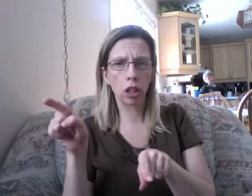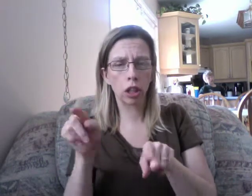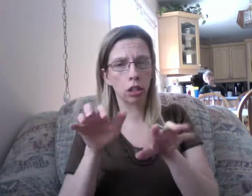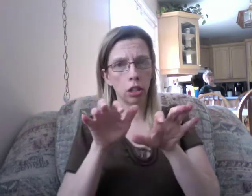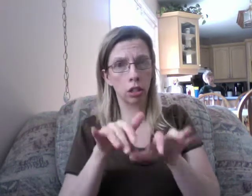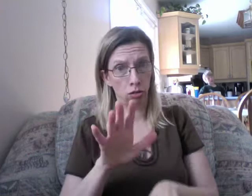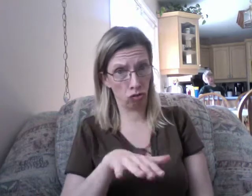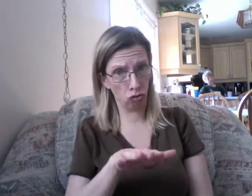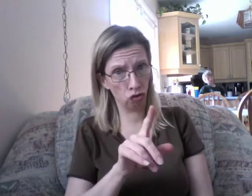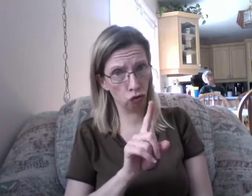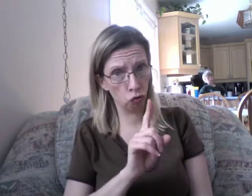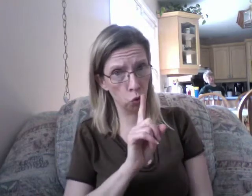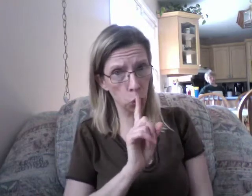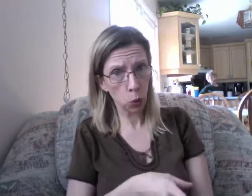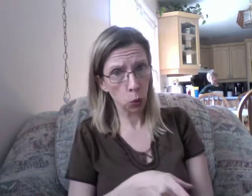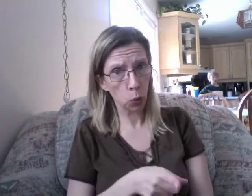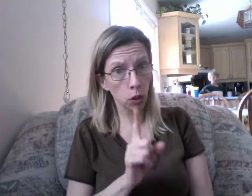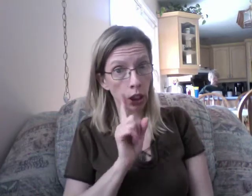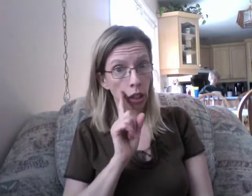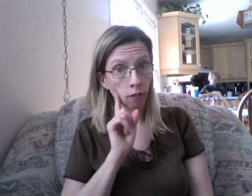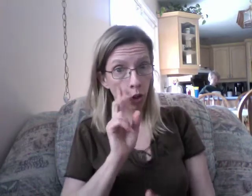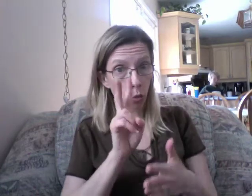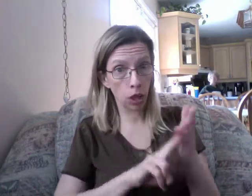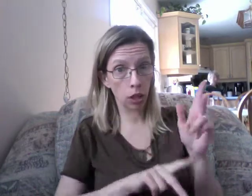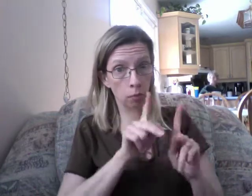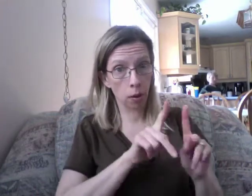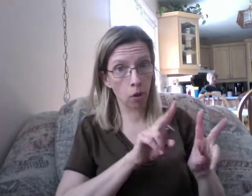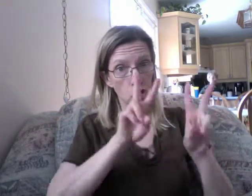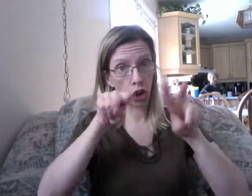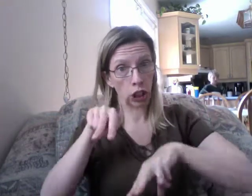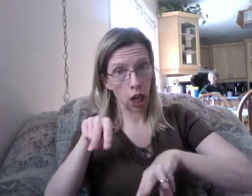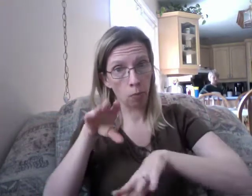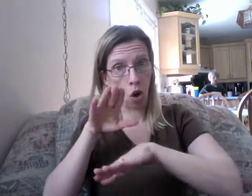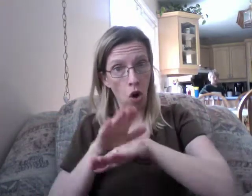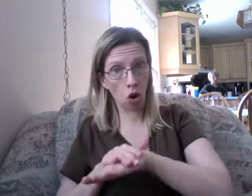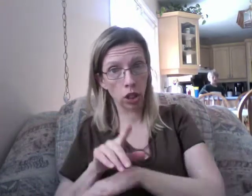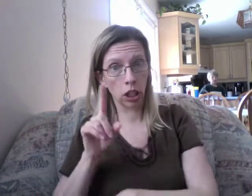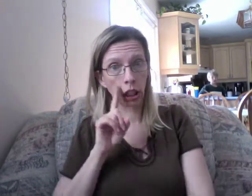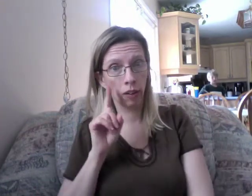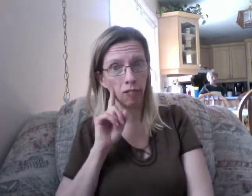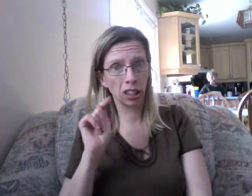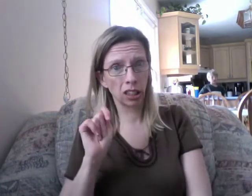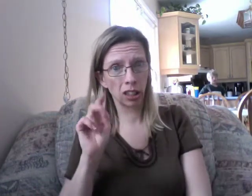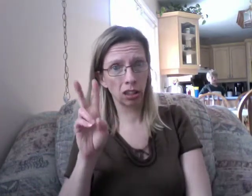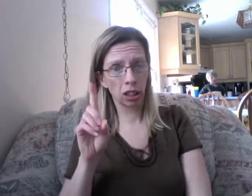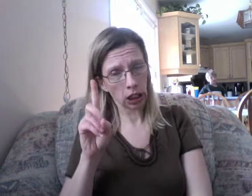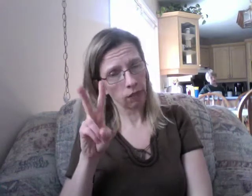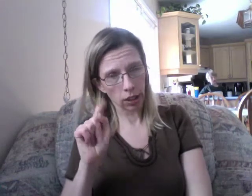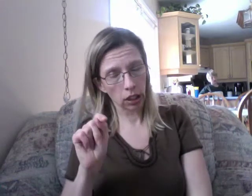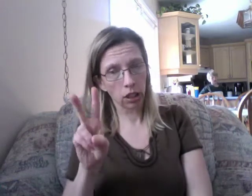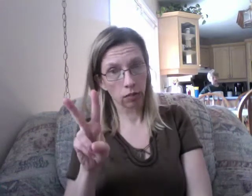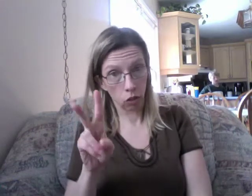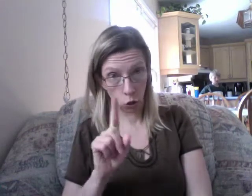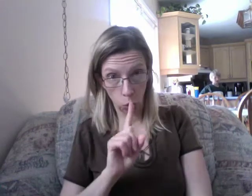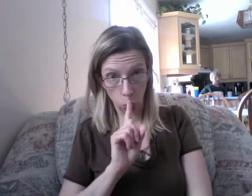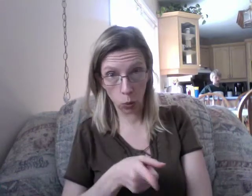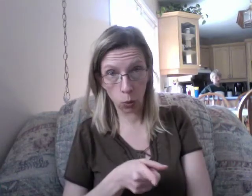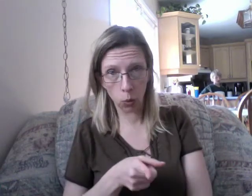Hold it right there, you can. What? How can he... Yeah! Stand back! I am a brush and my